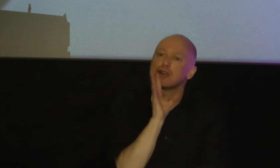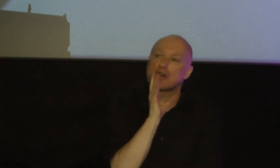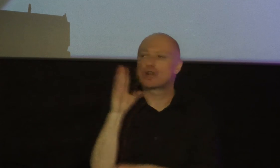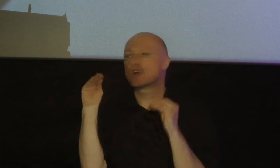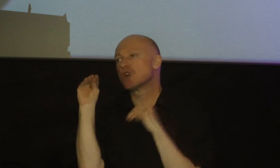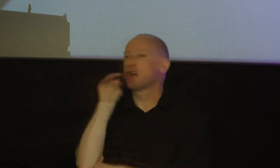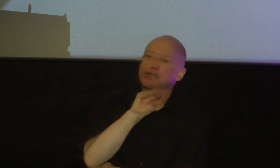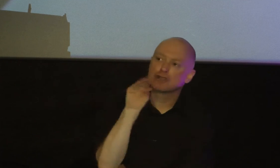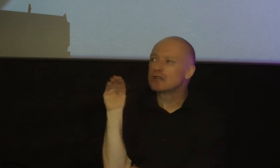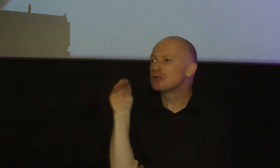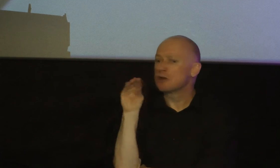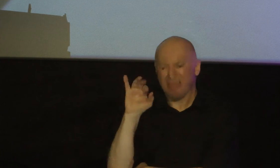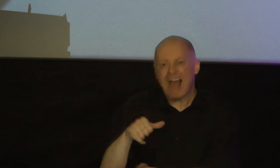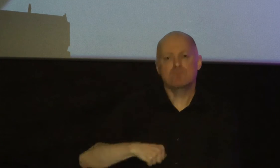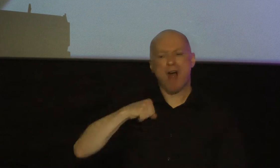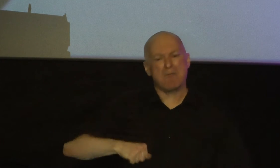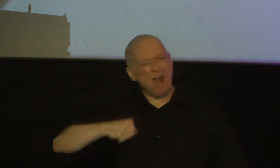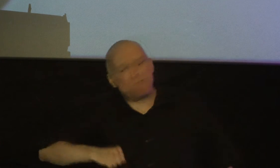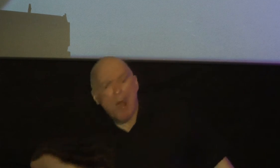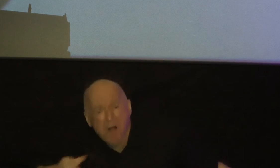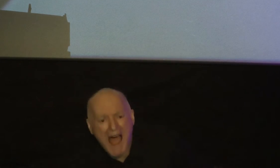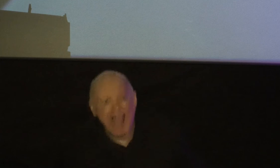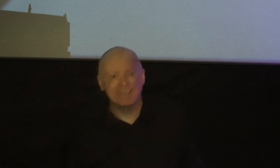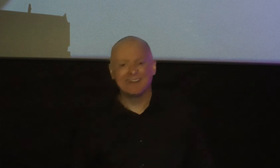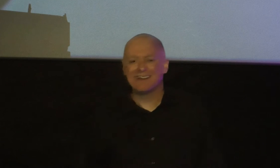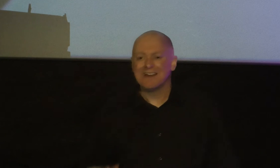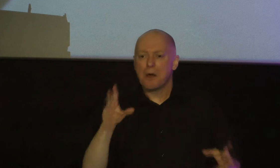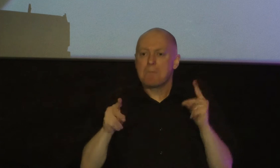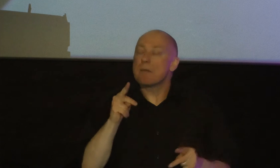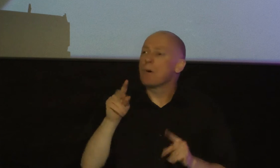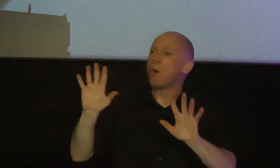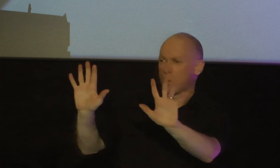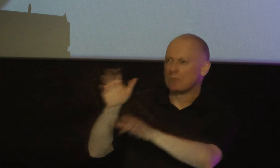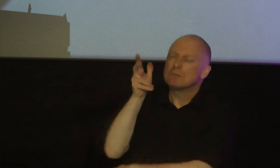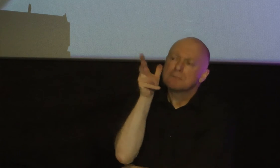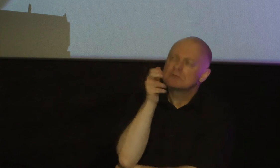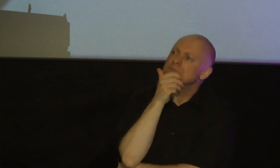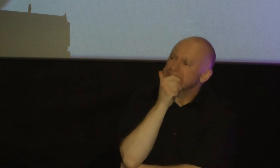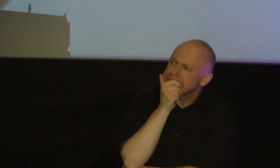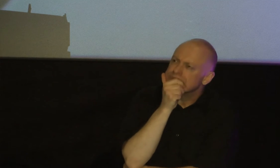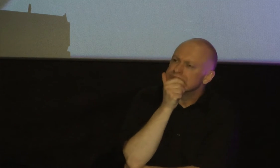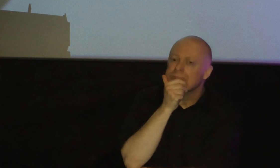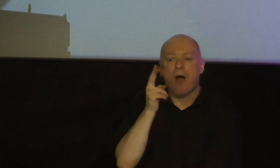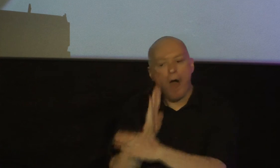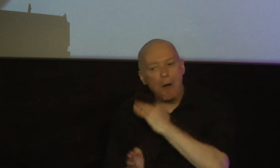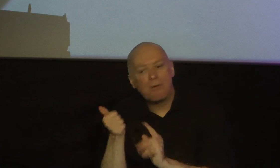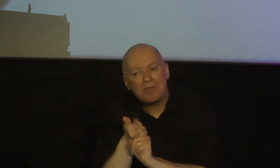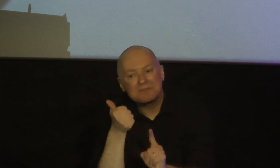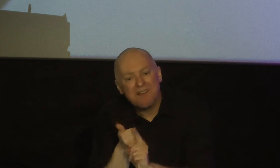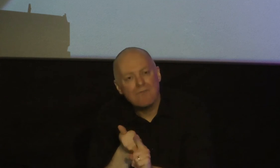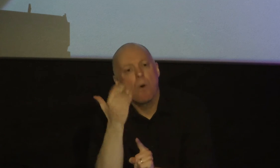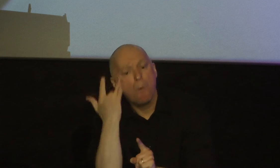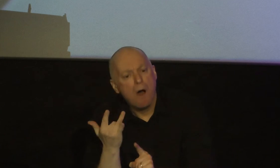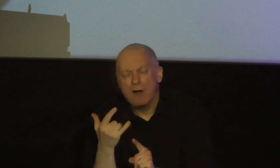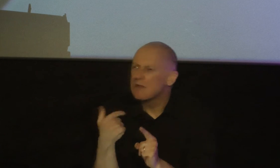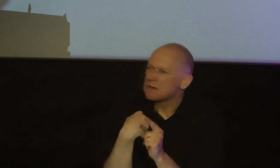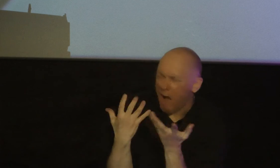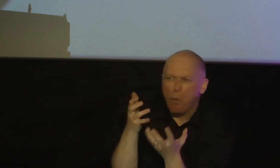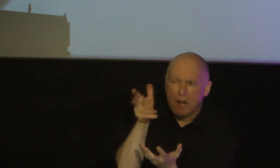they talk and that's pride pride pride but people that are quick to listen they are humbling themselves because they want to hear because they want